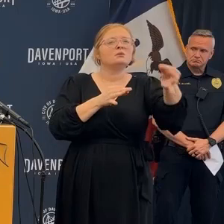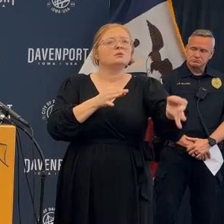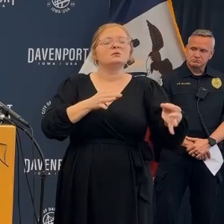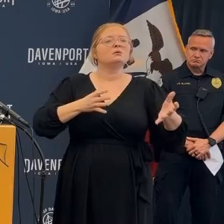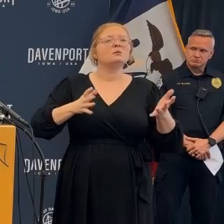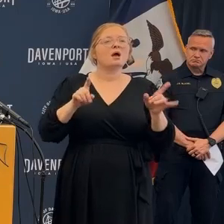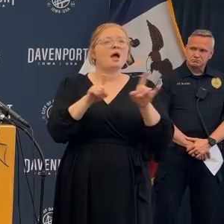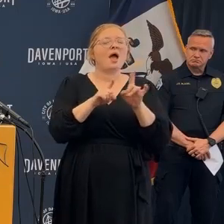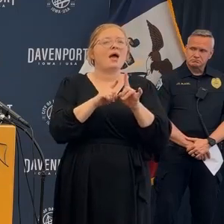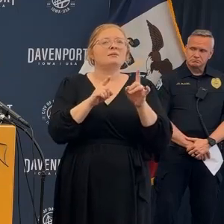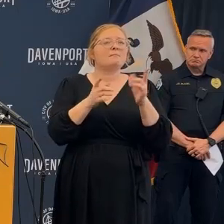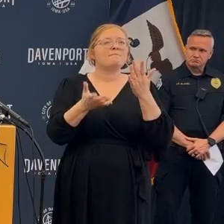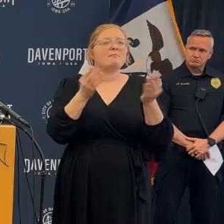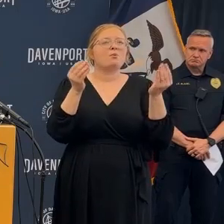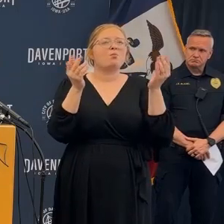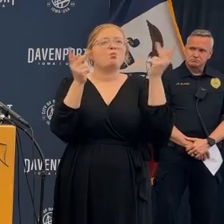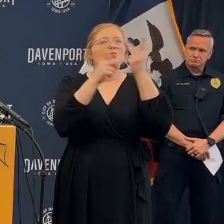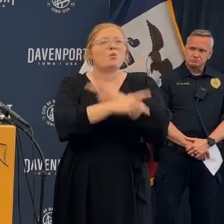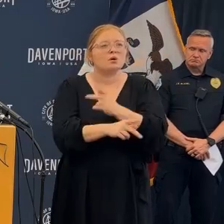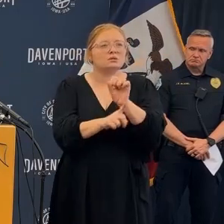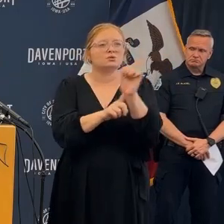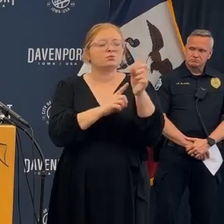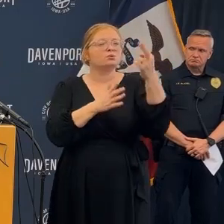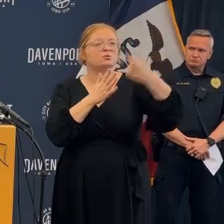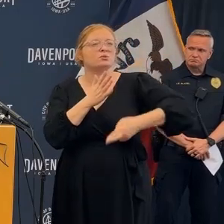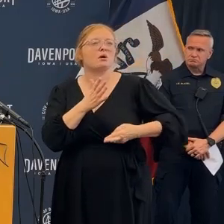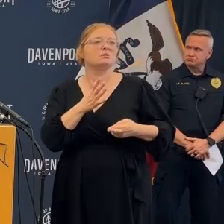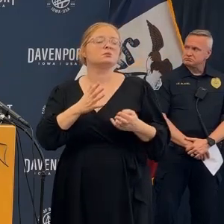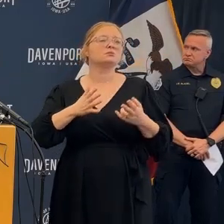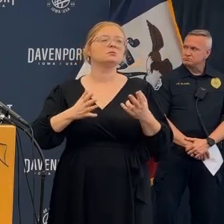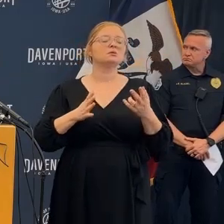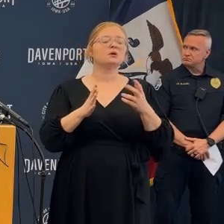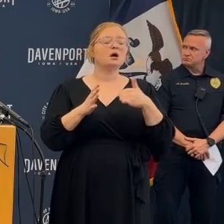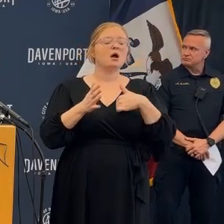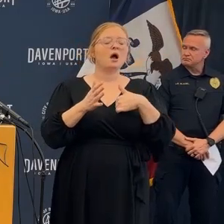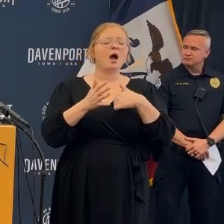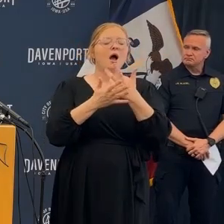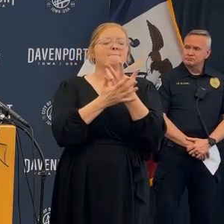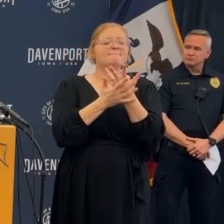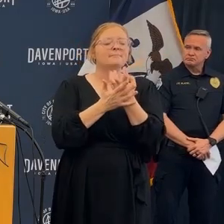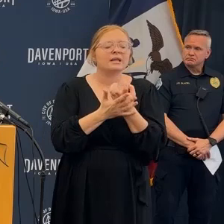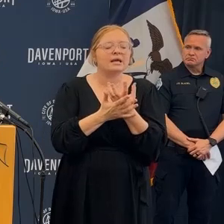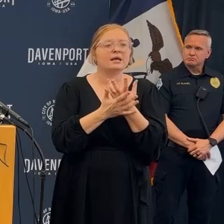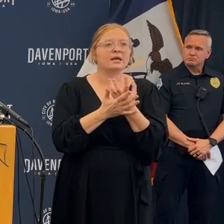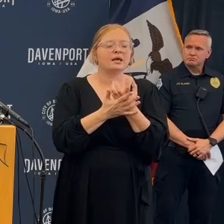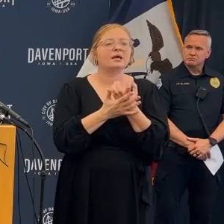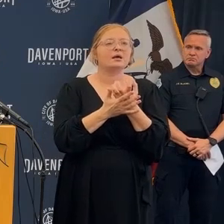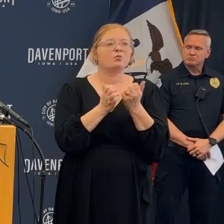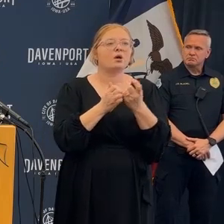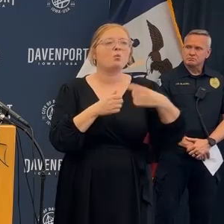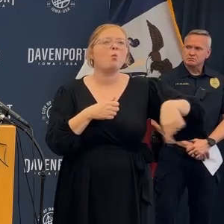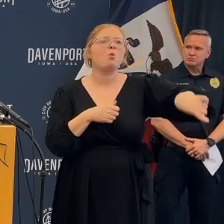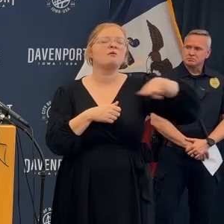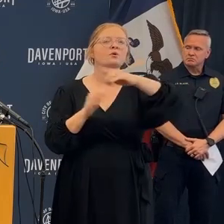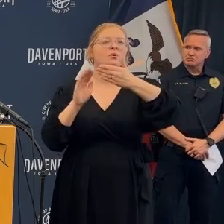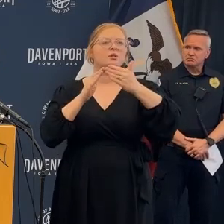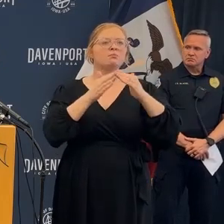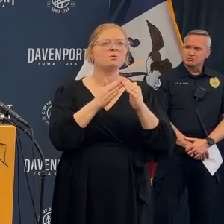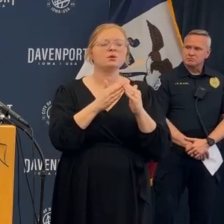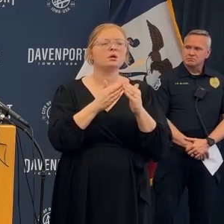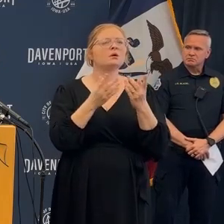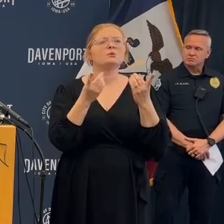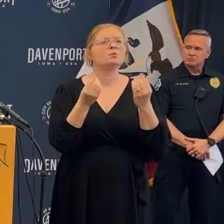which then would make things longer and more unlikely that there's any survivors underneath of there. So I plead